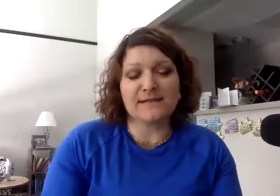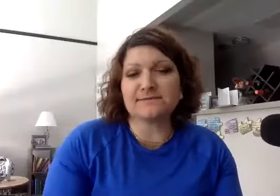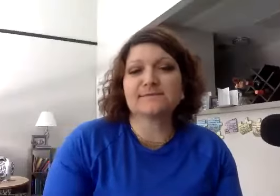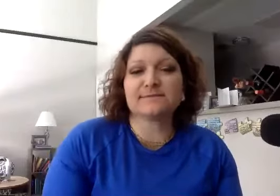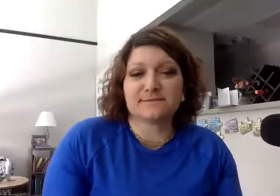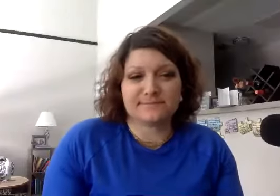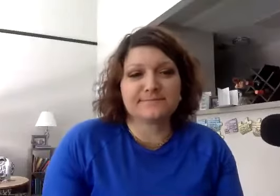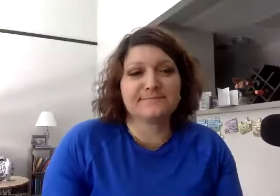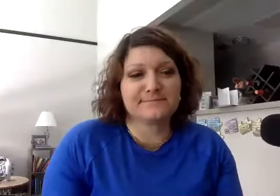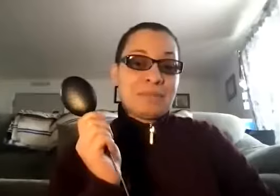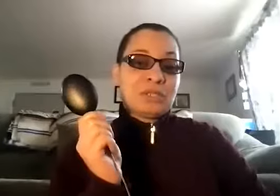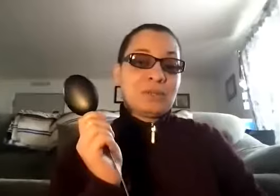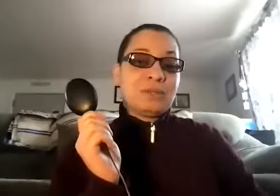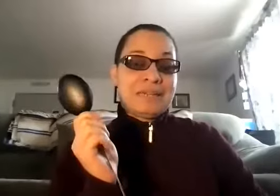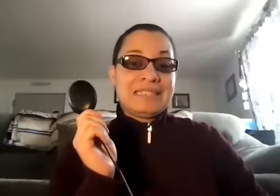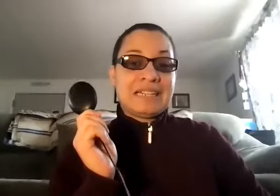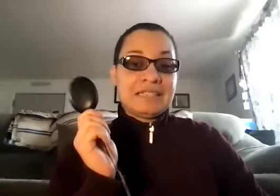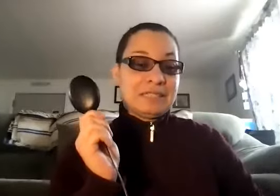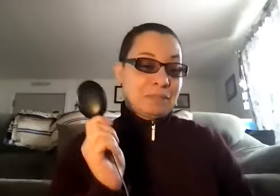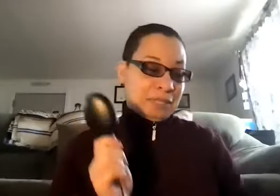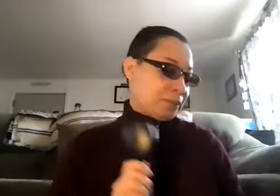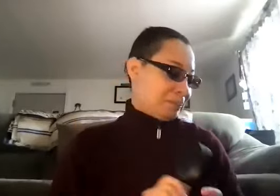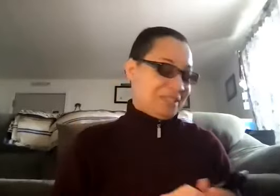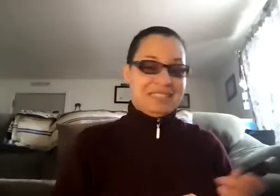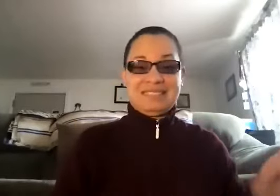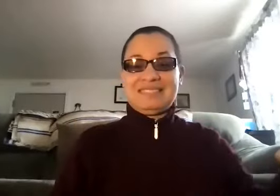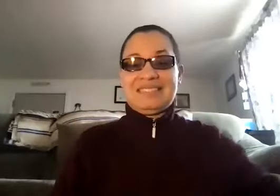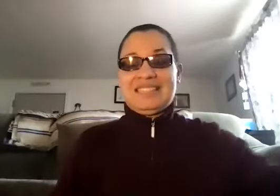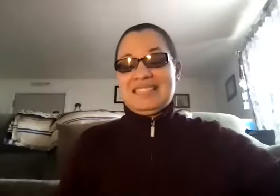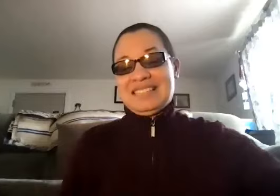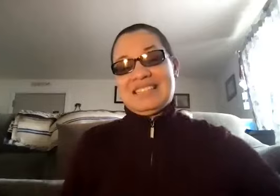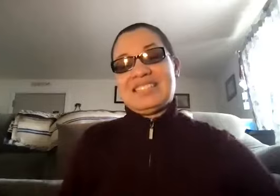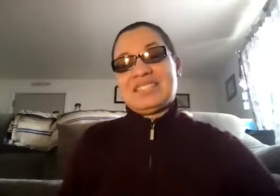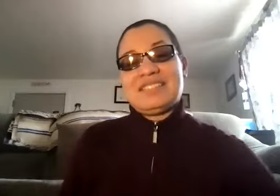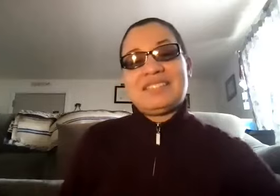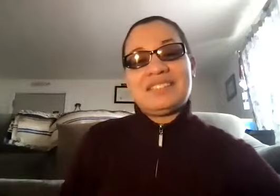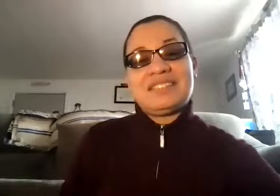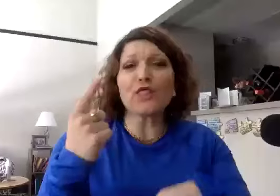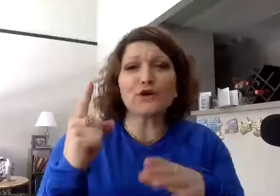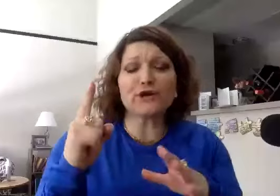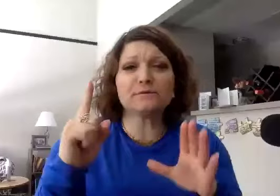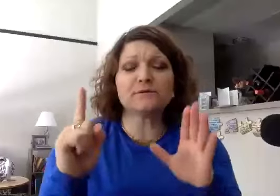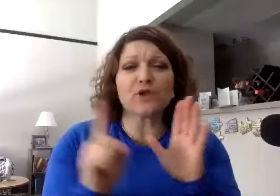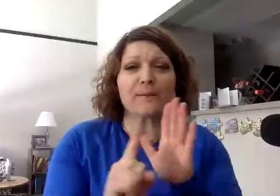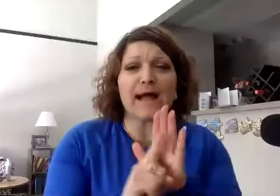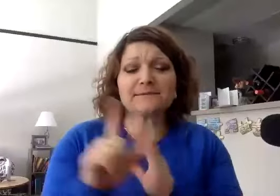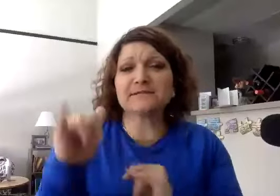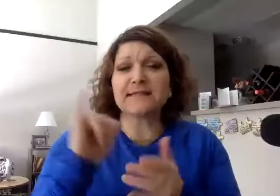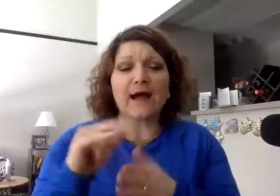always make sure you place it underneath the pillow. Is there any other lawn class with that?